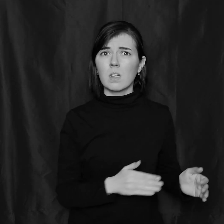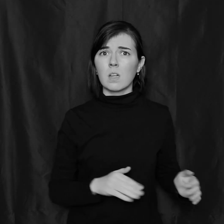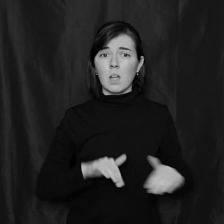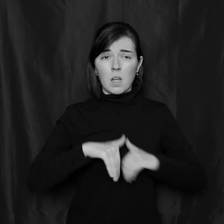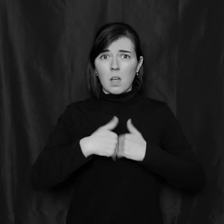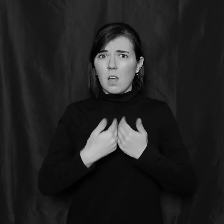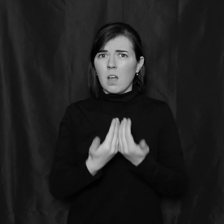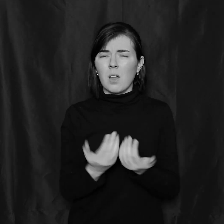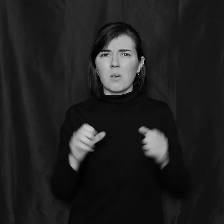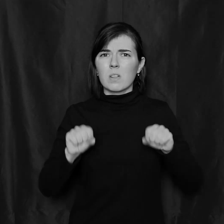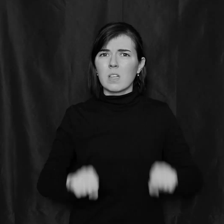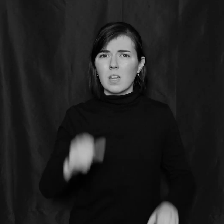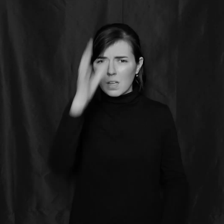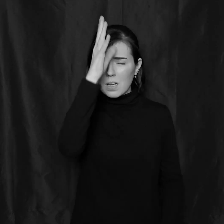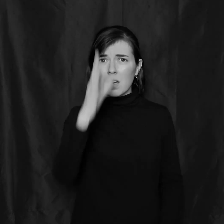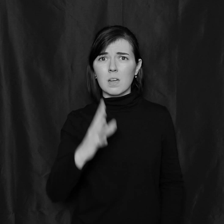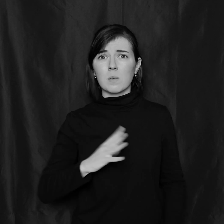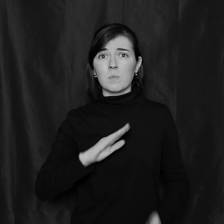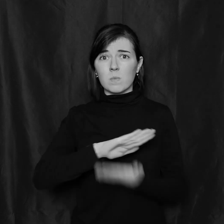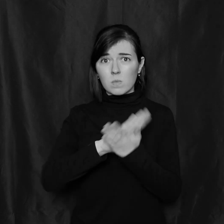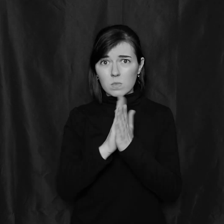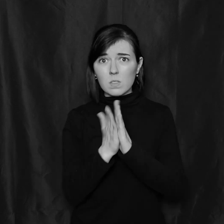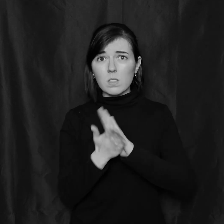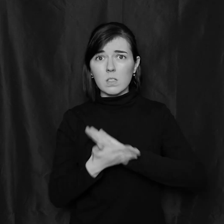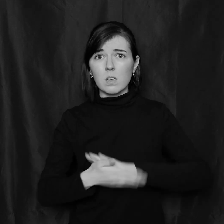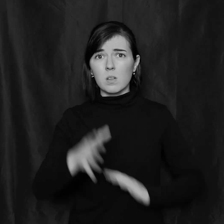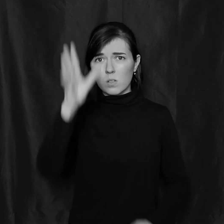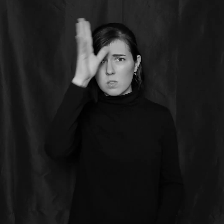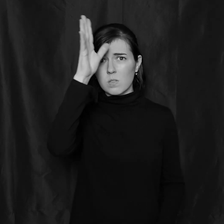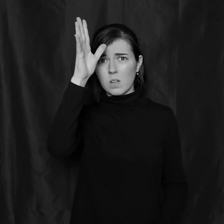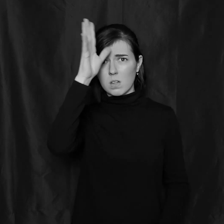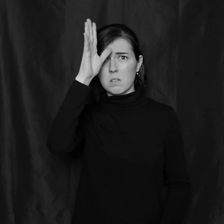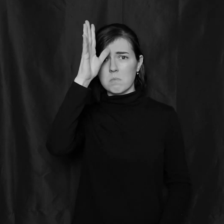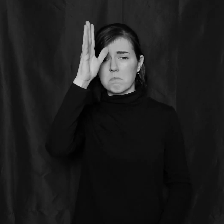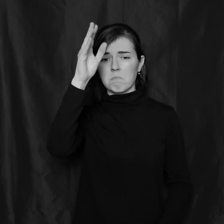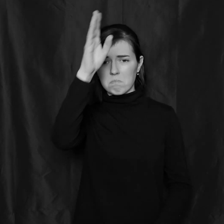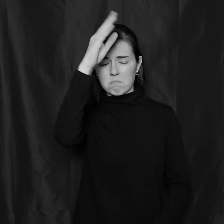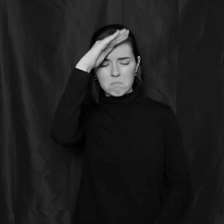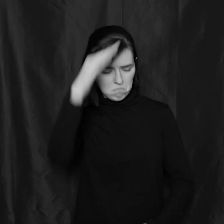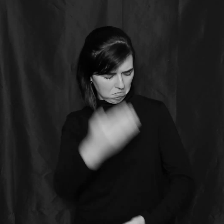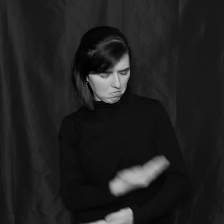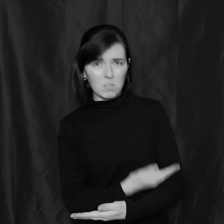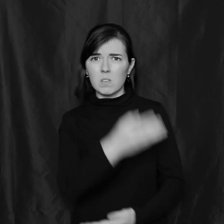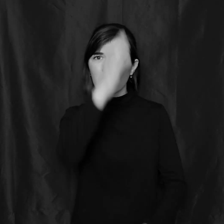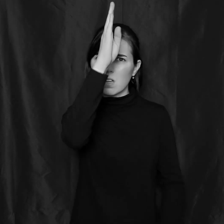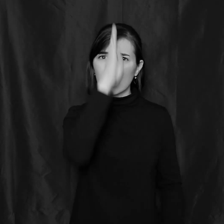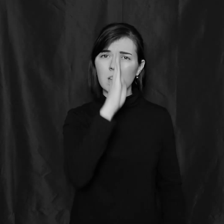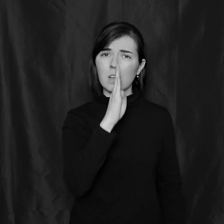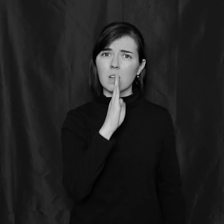How can a man be father to the Son of God?